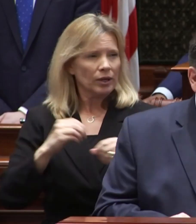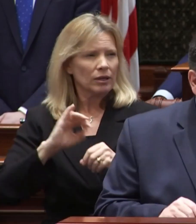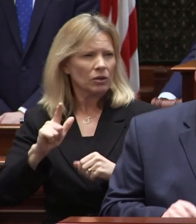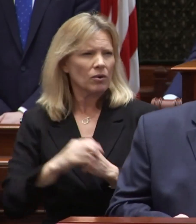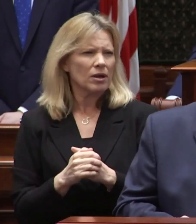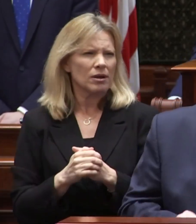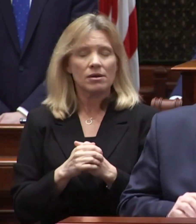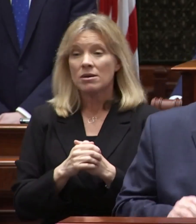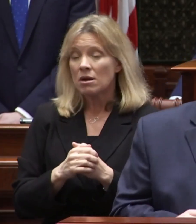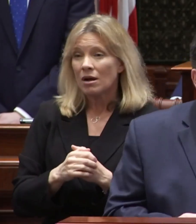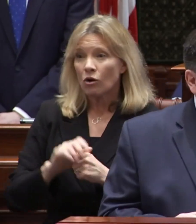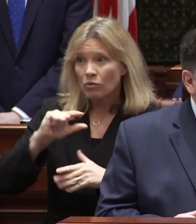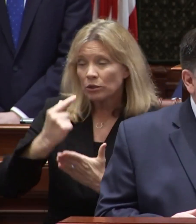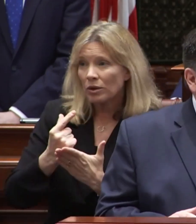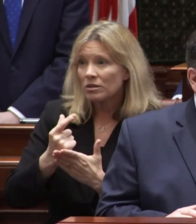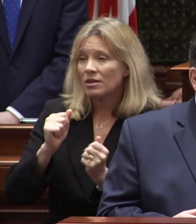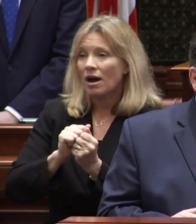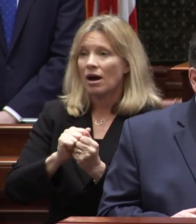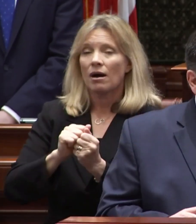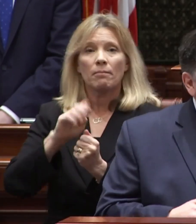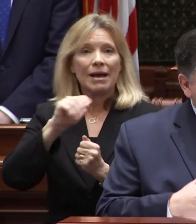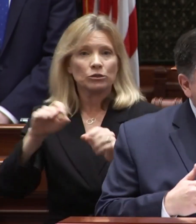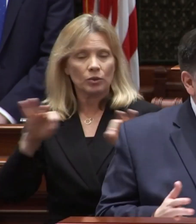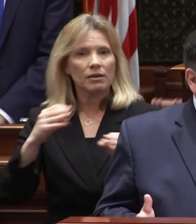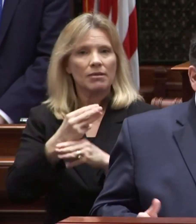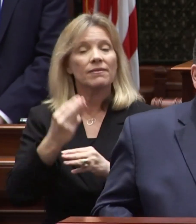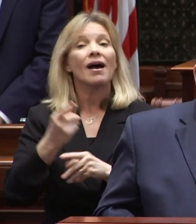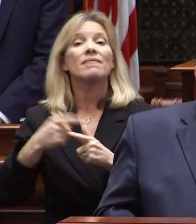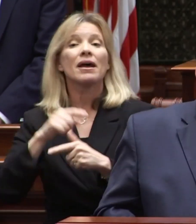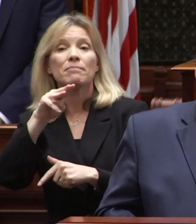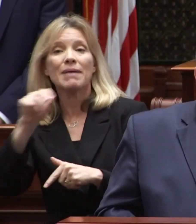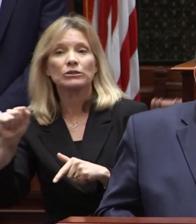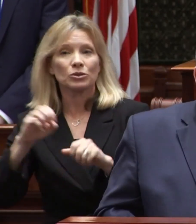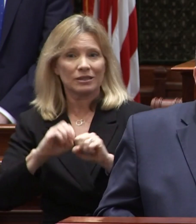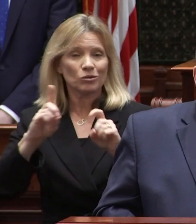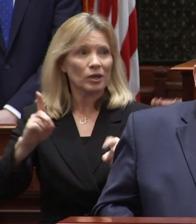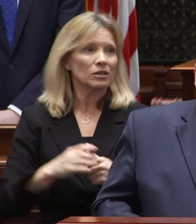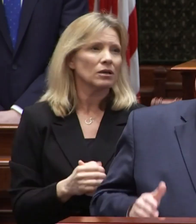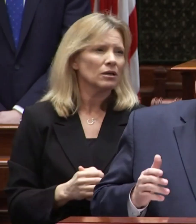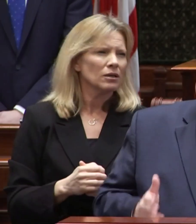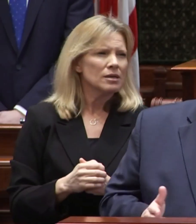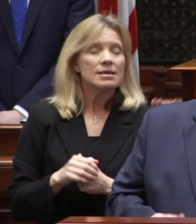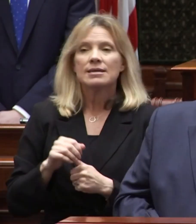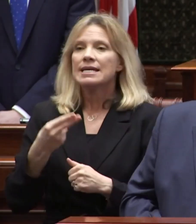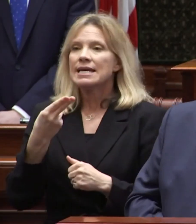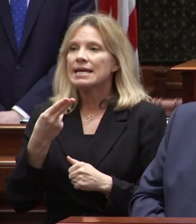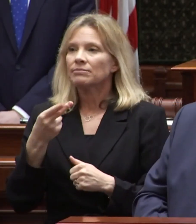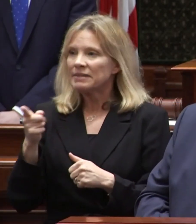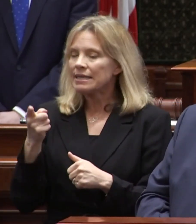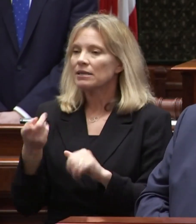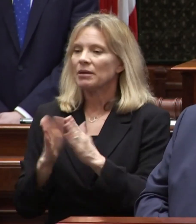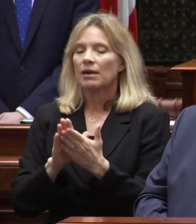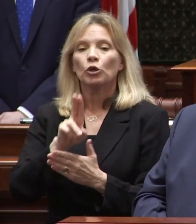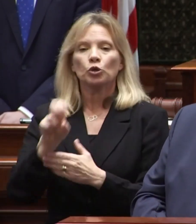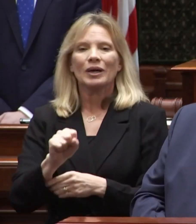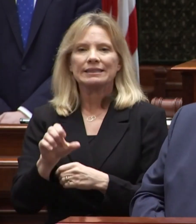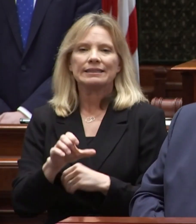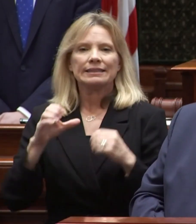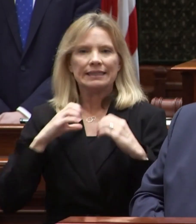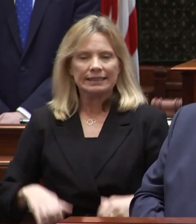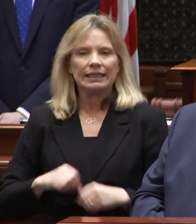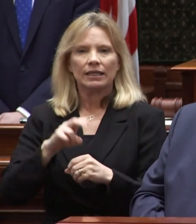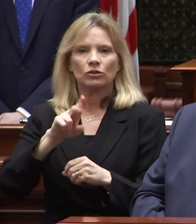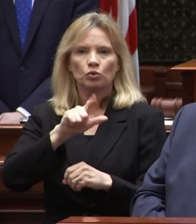in illinois graduating with a bachelor's degree in mathematics and then a master's in education he became a u.s citizen in 2008